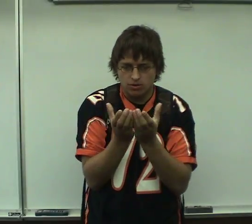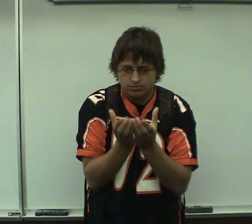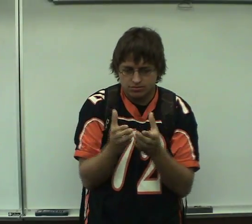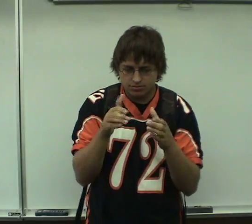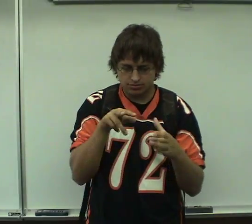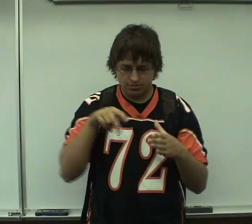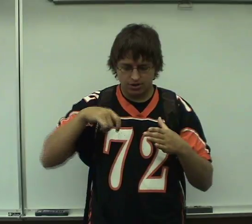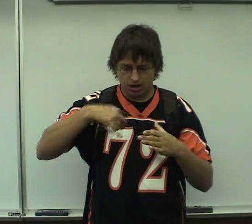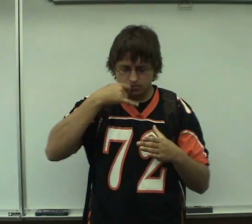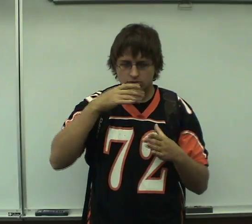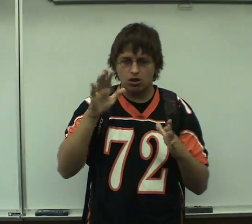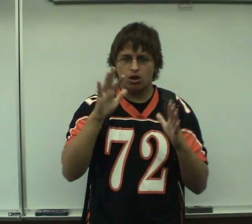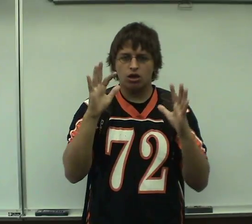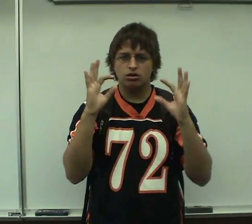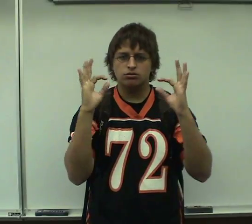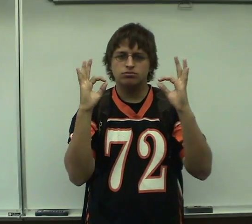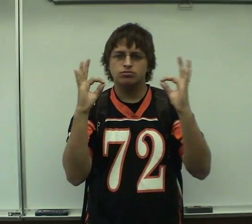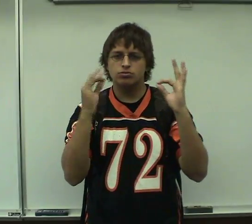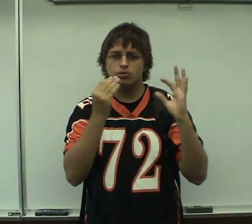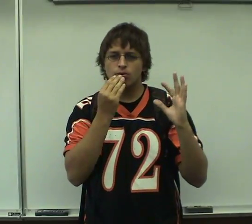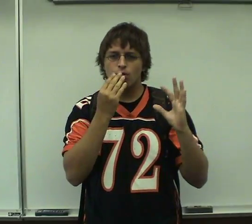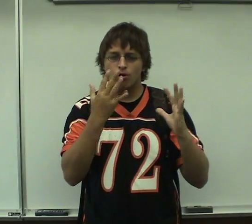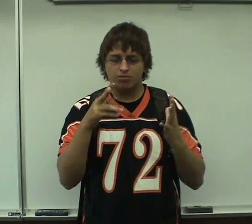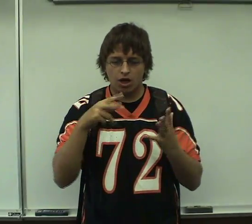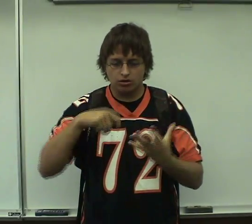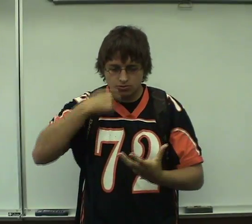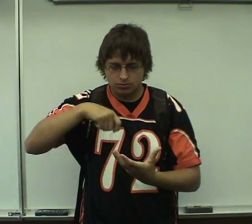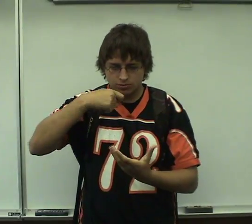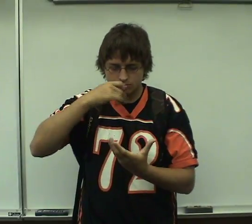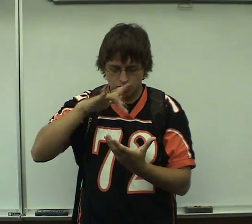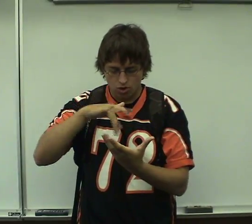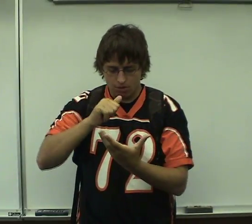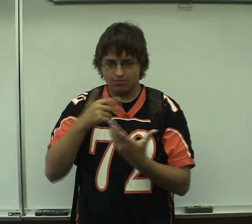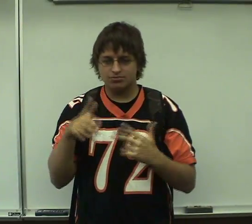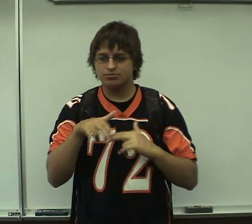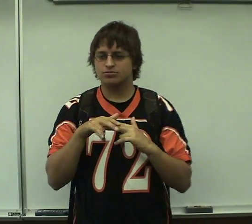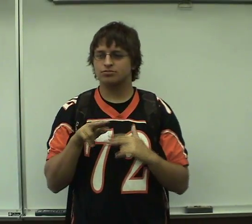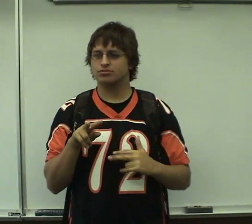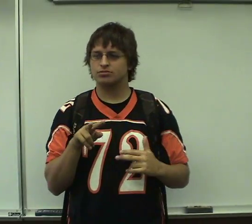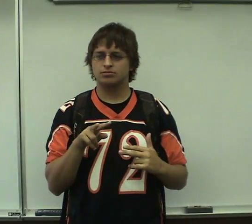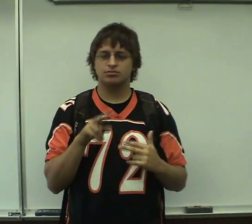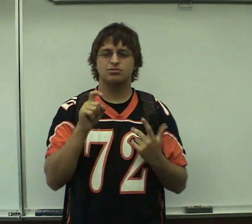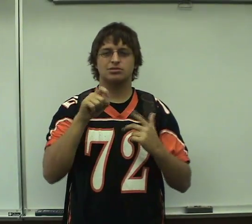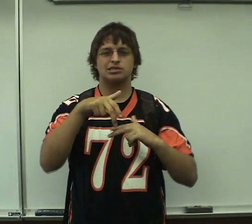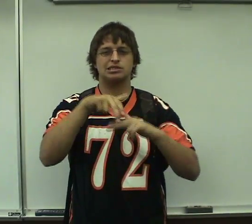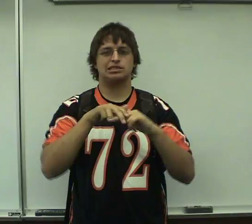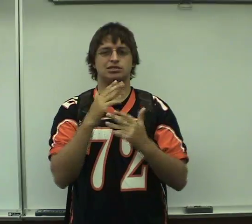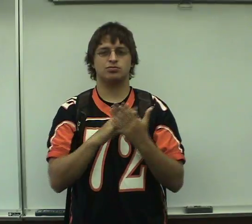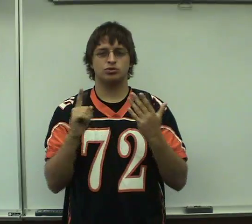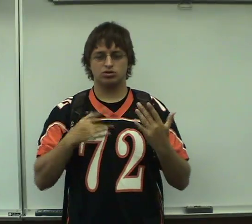Over this way. No, just like a small teeny little set. Right there. Stand. Okay.